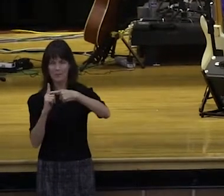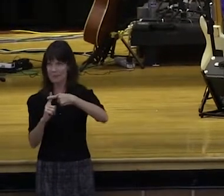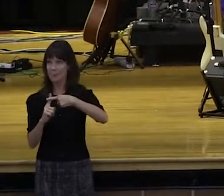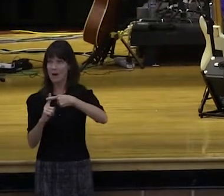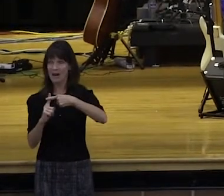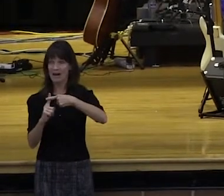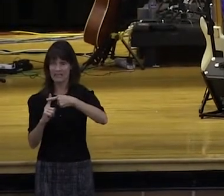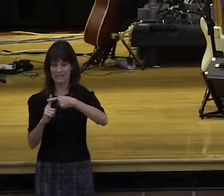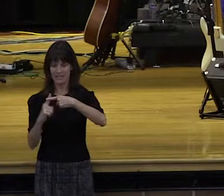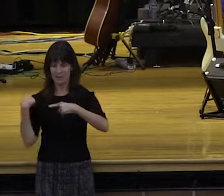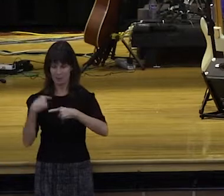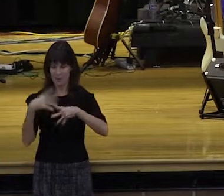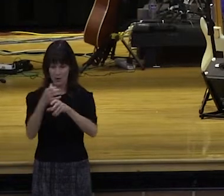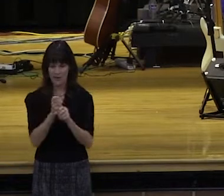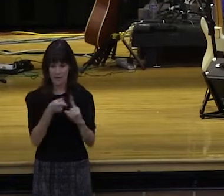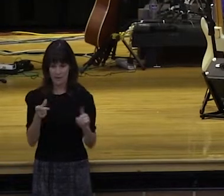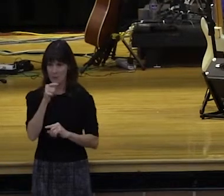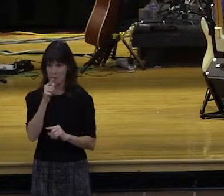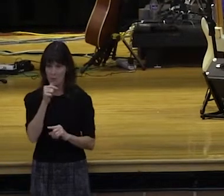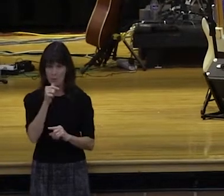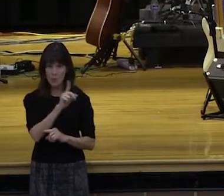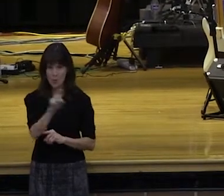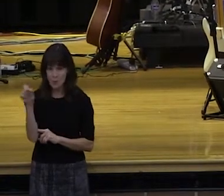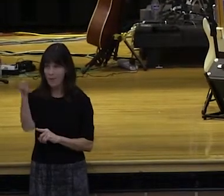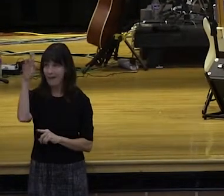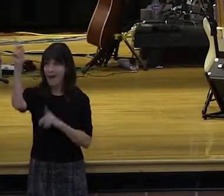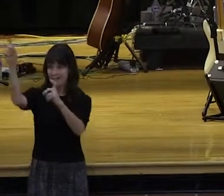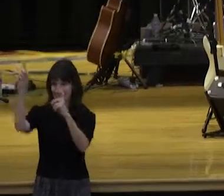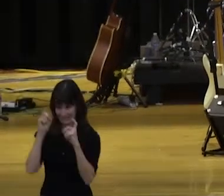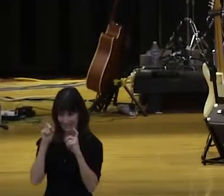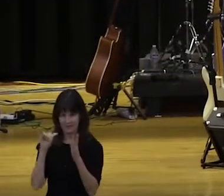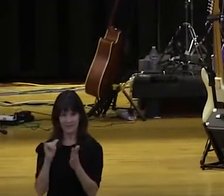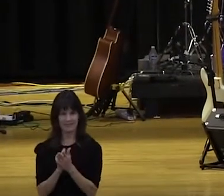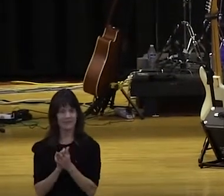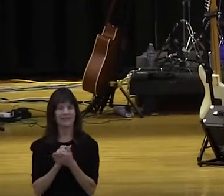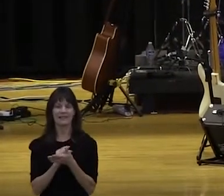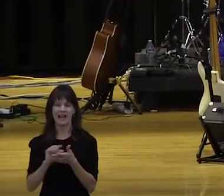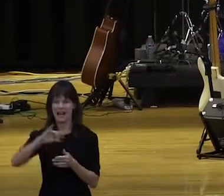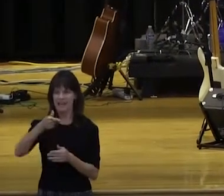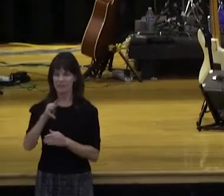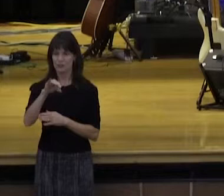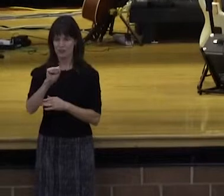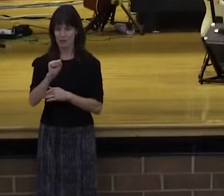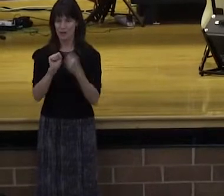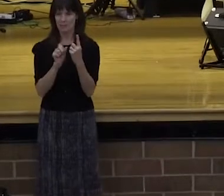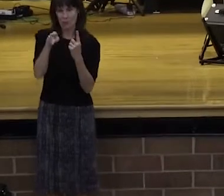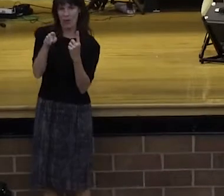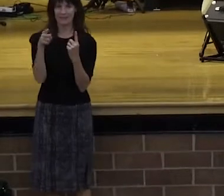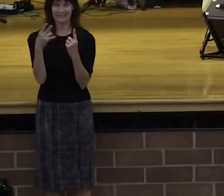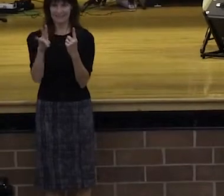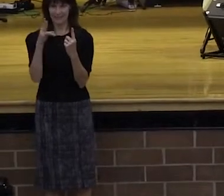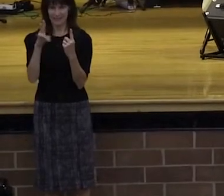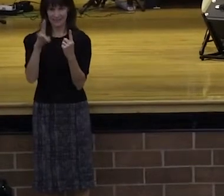who? All good gifts come down from who? From our Father, the Father of lights, with whom there is